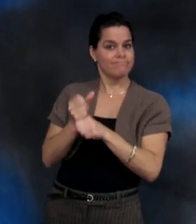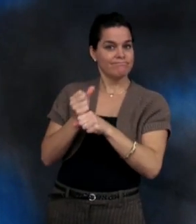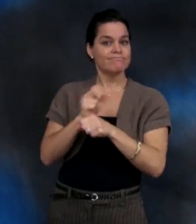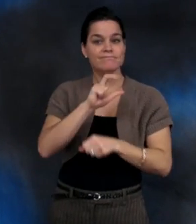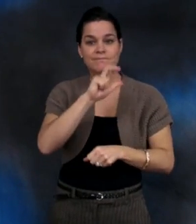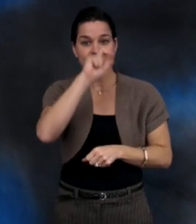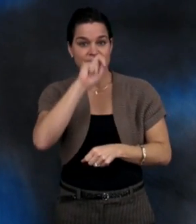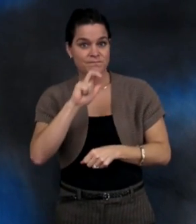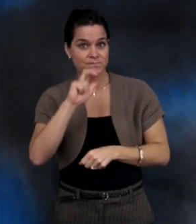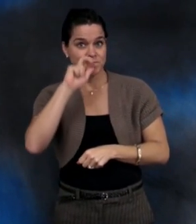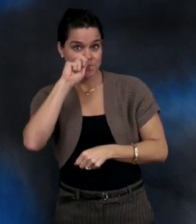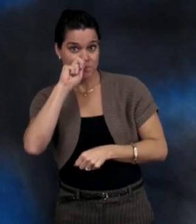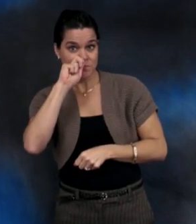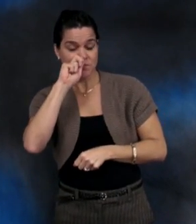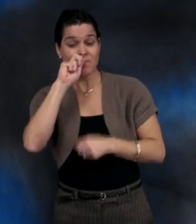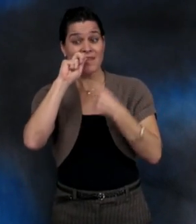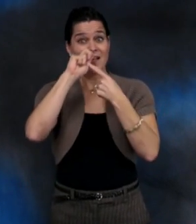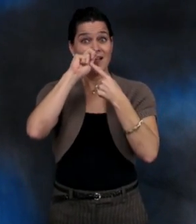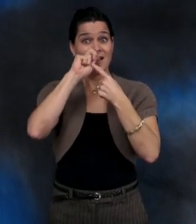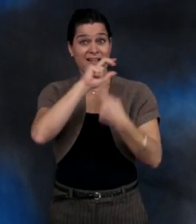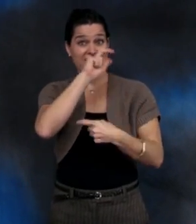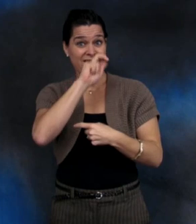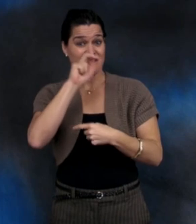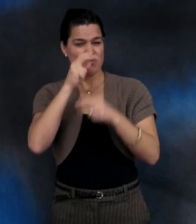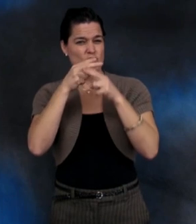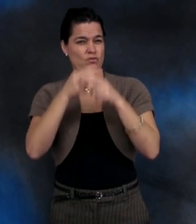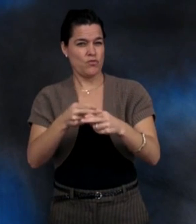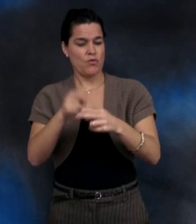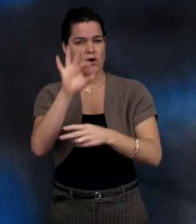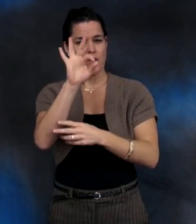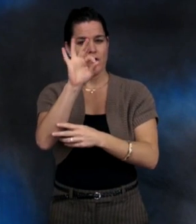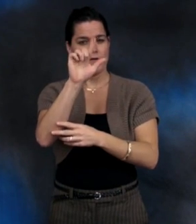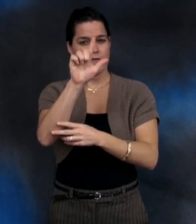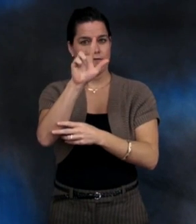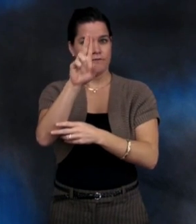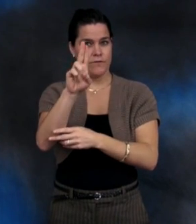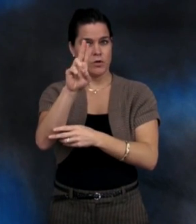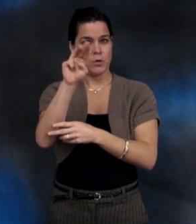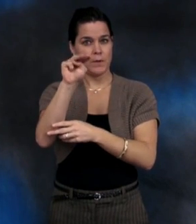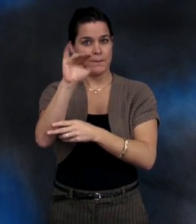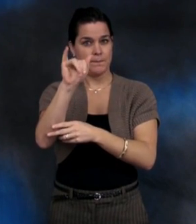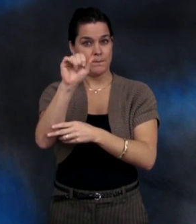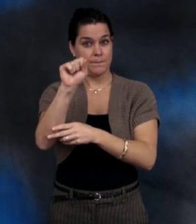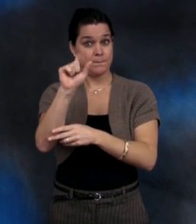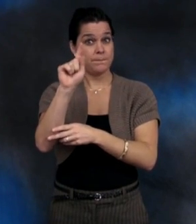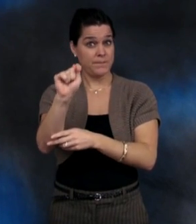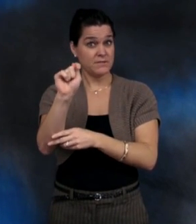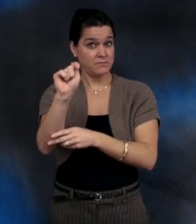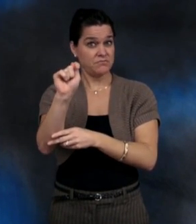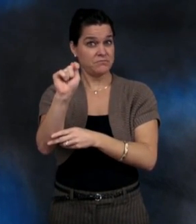So this will help determine whether you or your child can receive the vaccine.